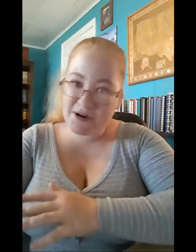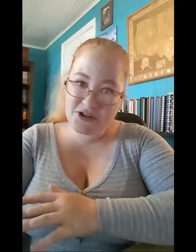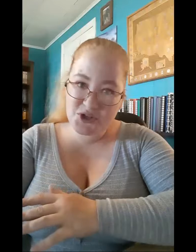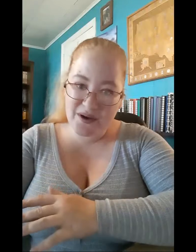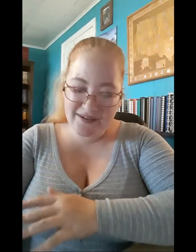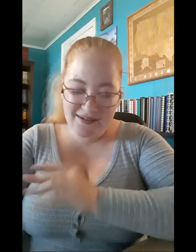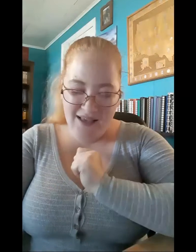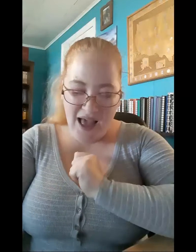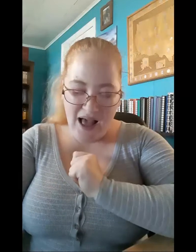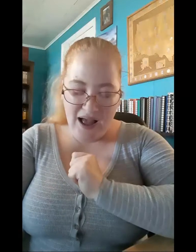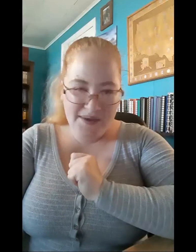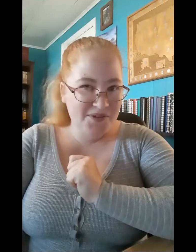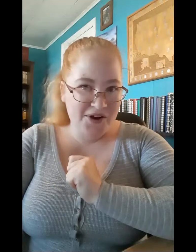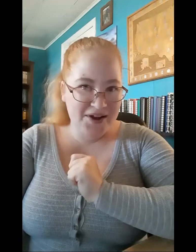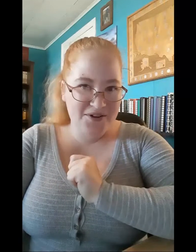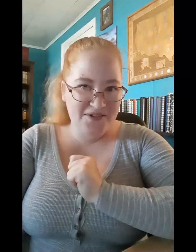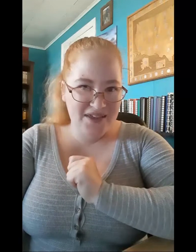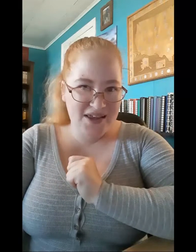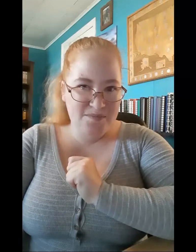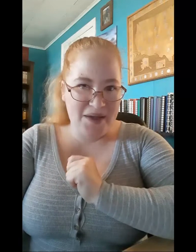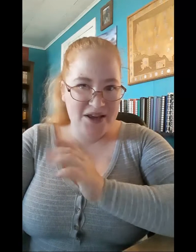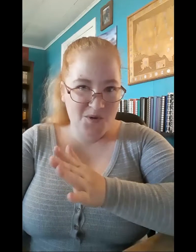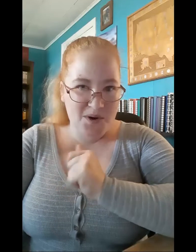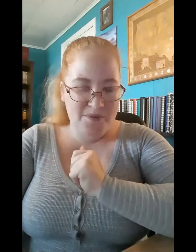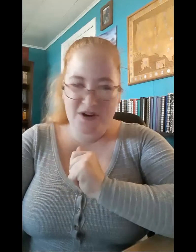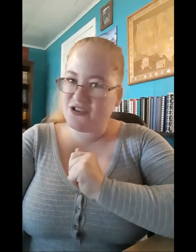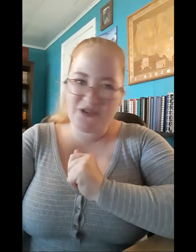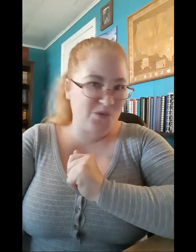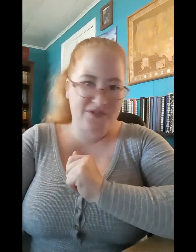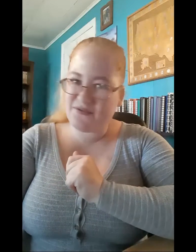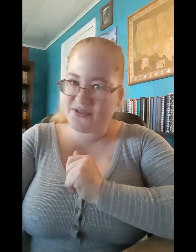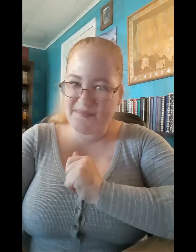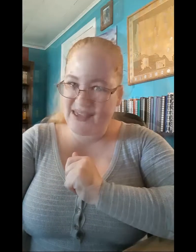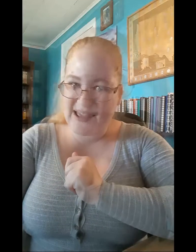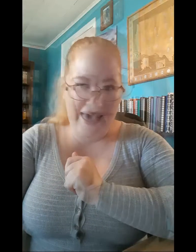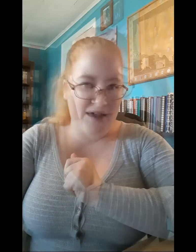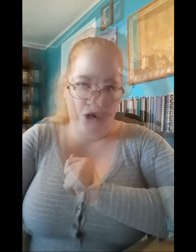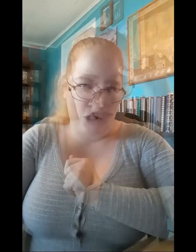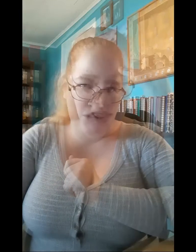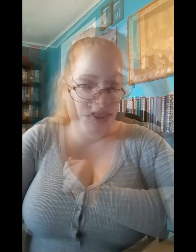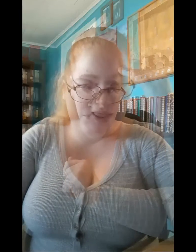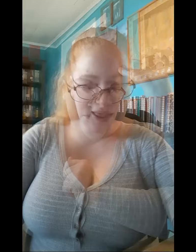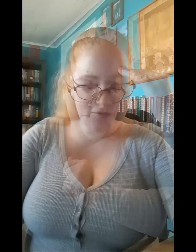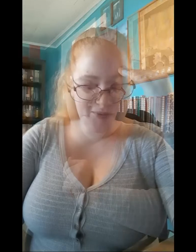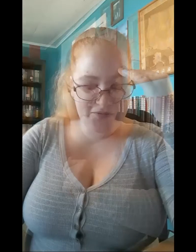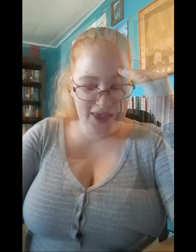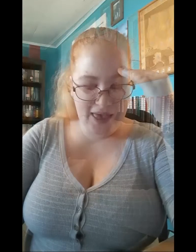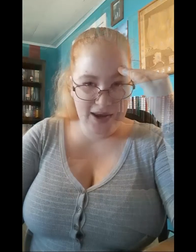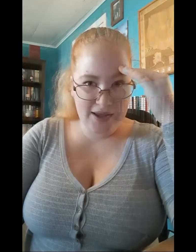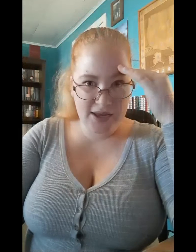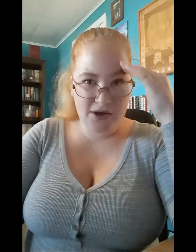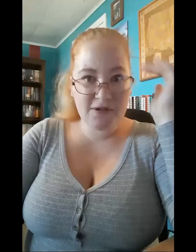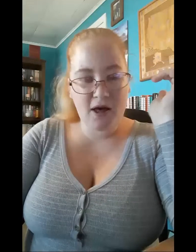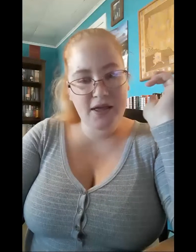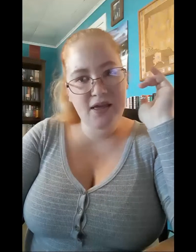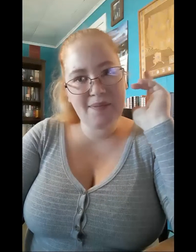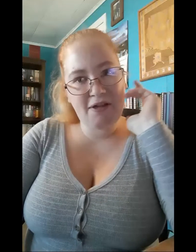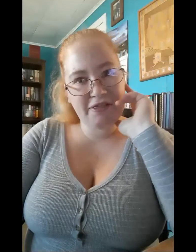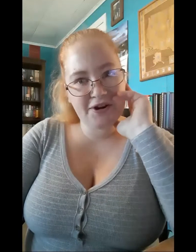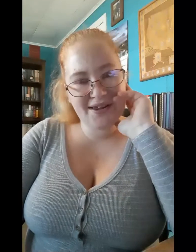pro-choice. I am sorry, Christine, but your book just wasn't for me at all. I have a bit of a headache now talking about 30